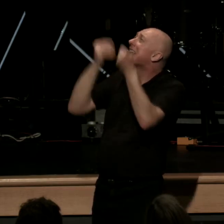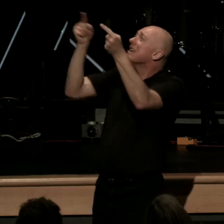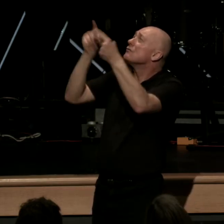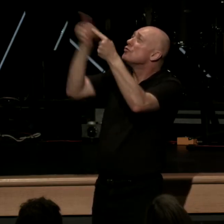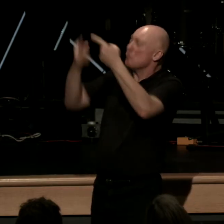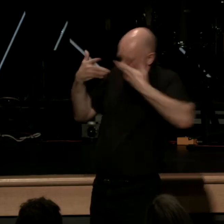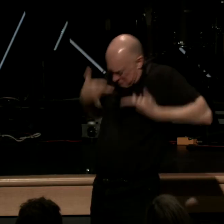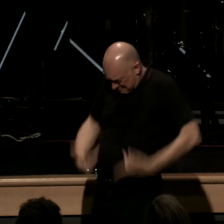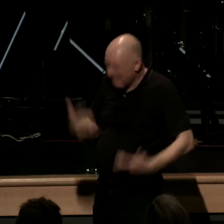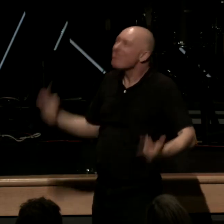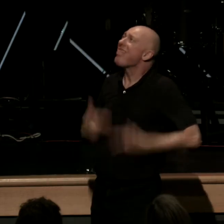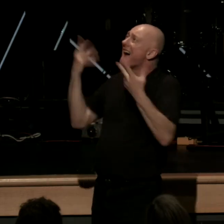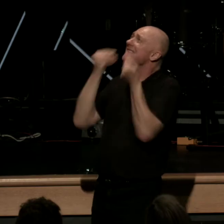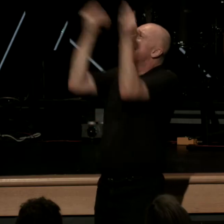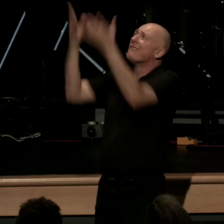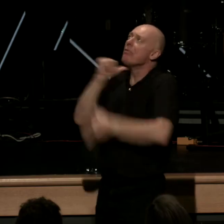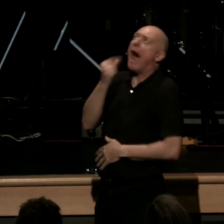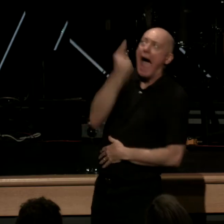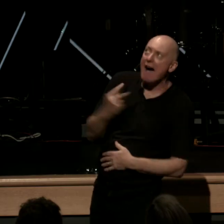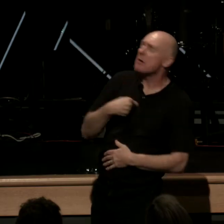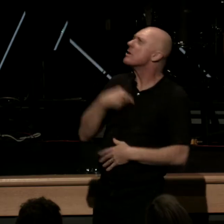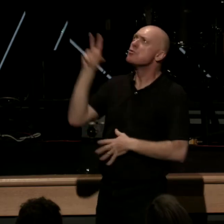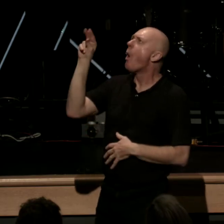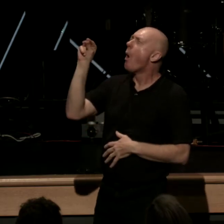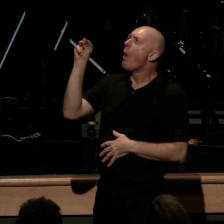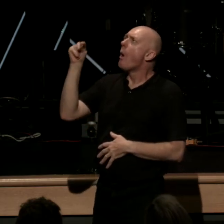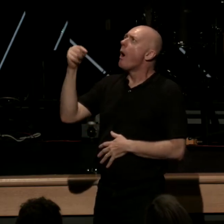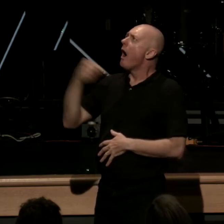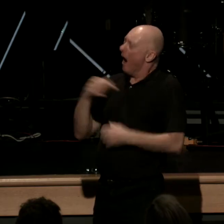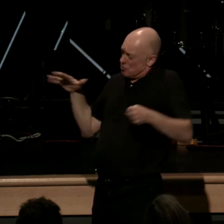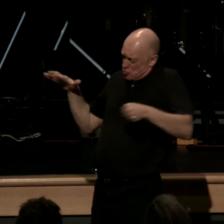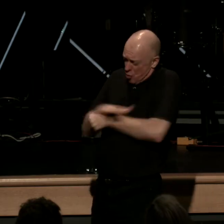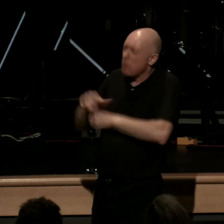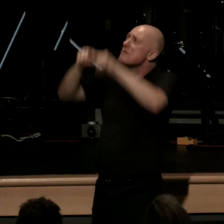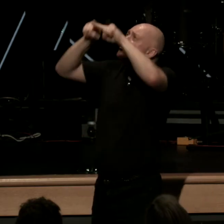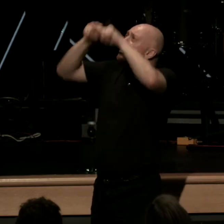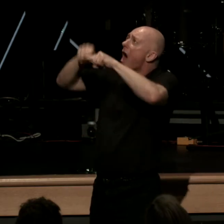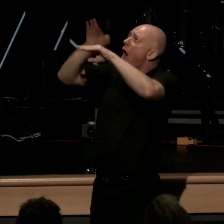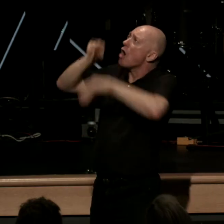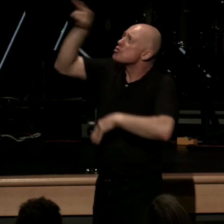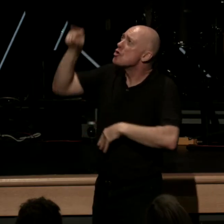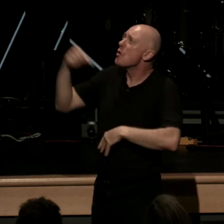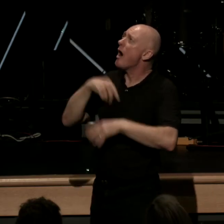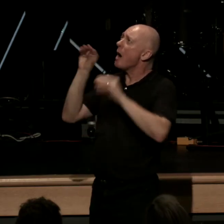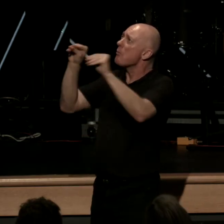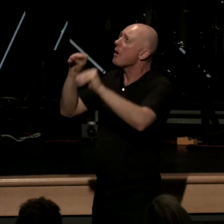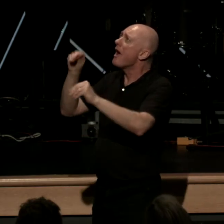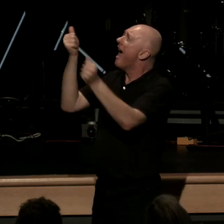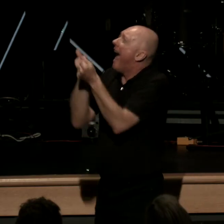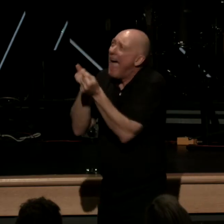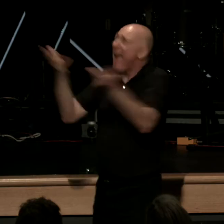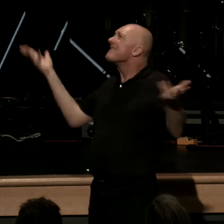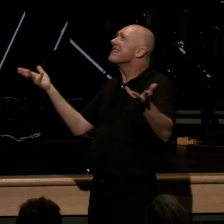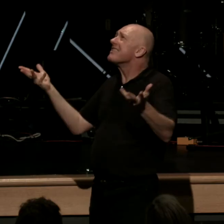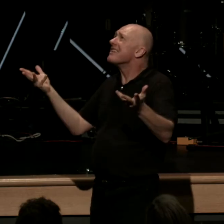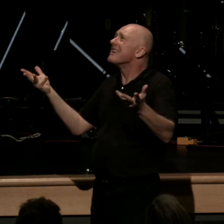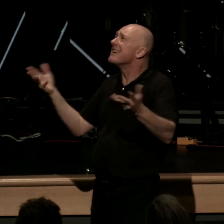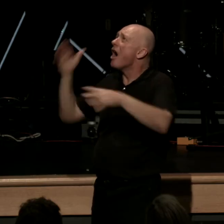life it's not half of me Lord I totally rely on you I place my everything upon Jesus